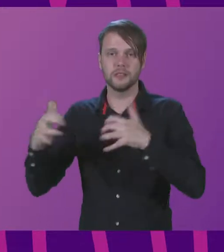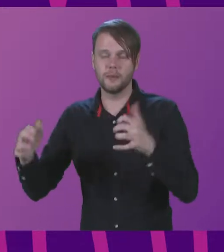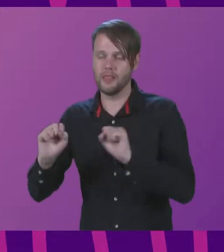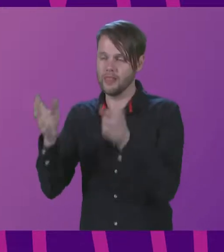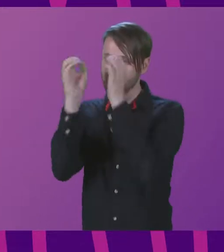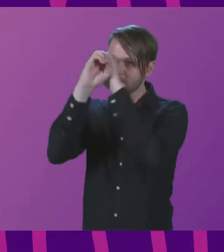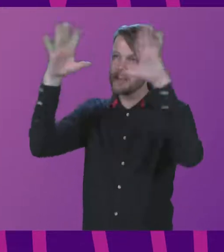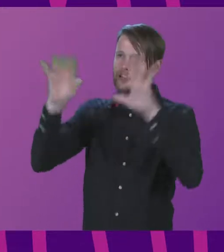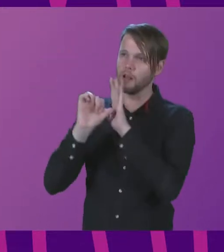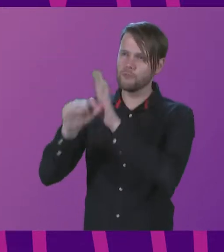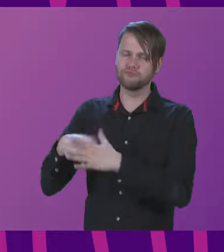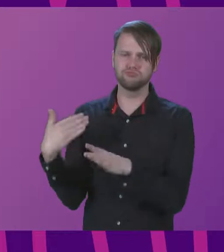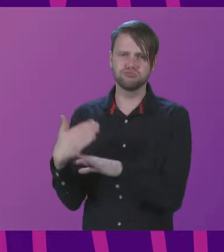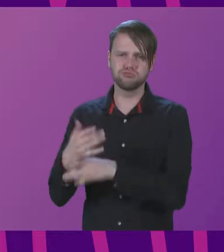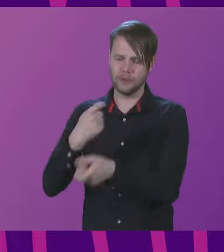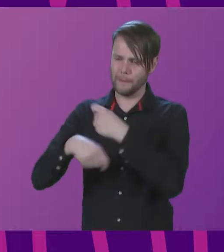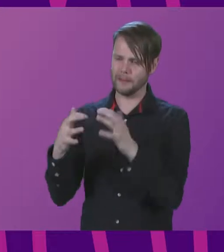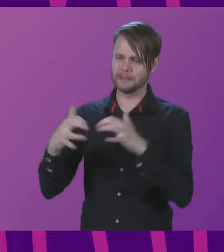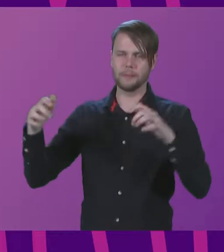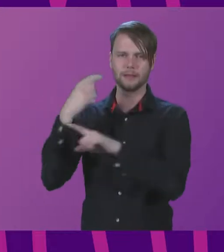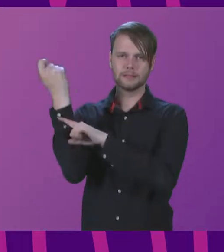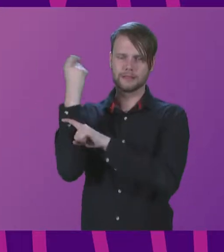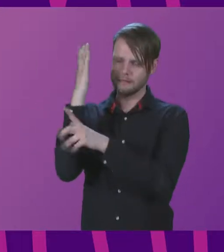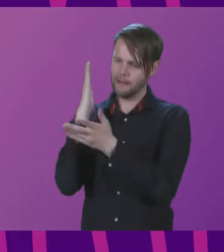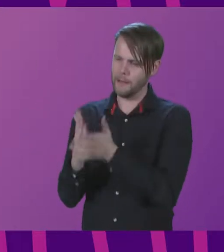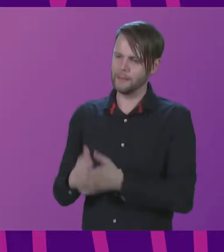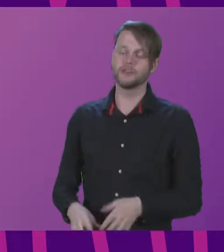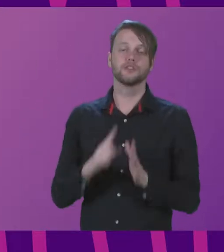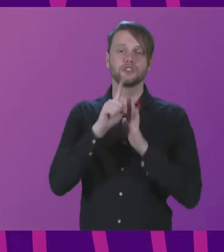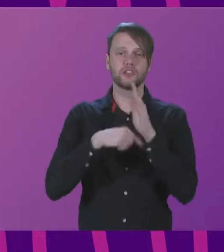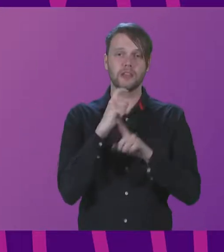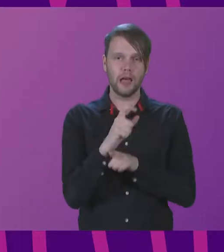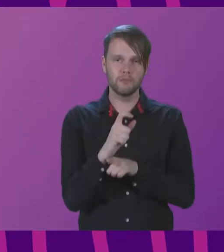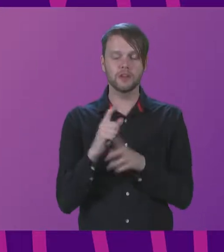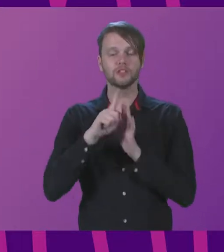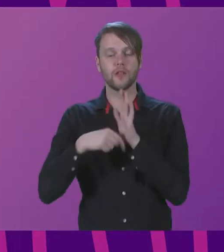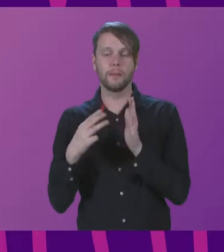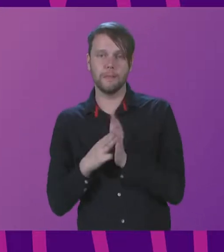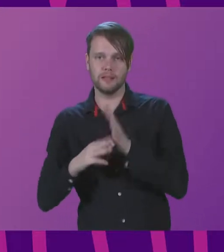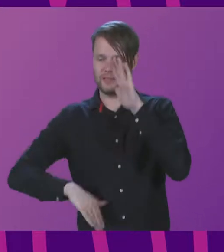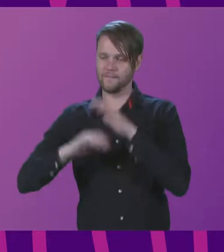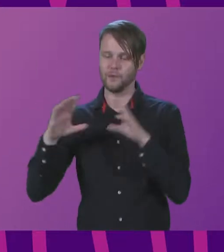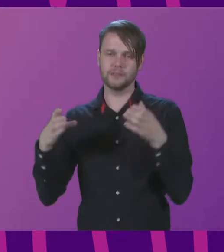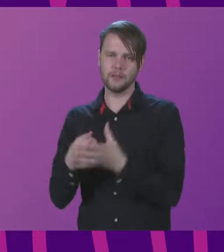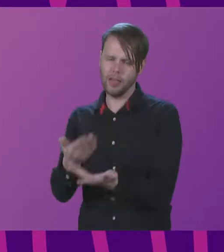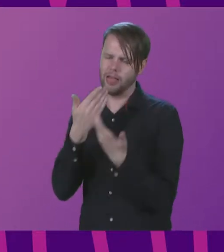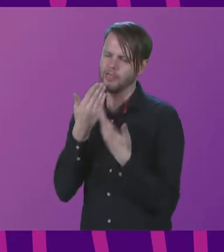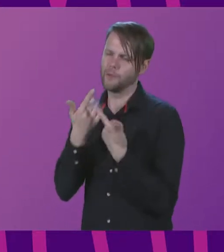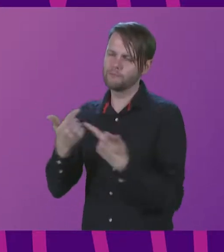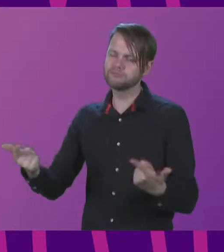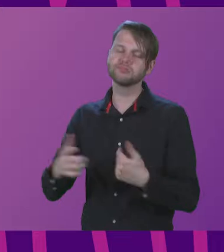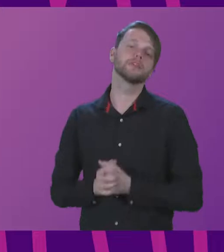and hard work have made this year's summit such a success. So to Jean Cameron, Sir Jonathan Mills and the whole team, thank you very much.